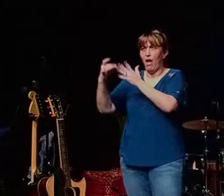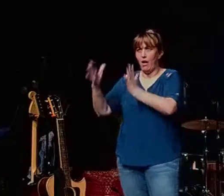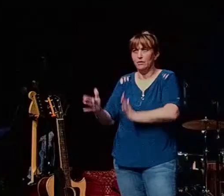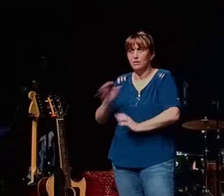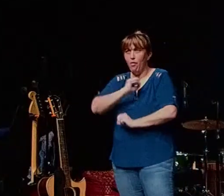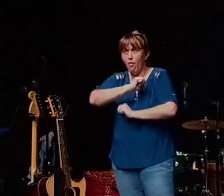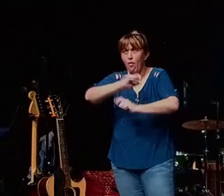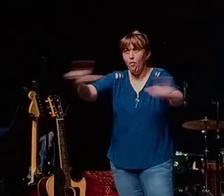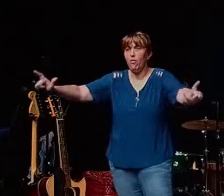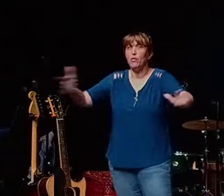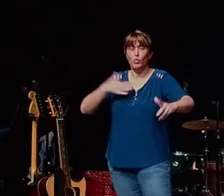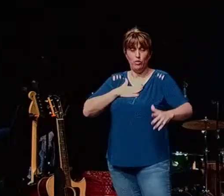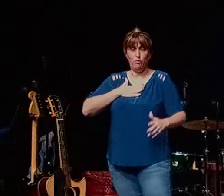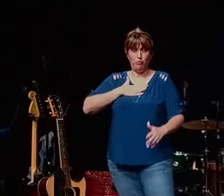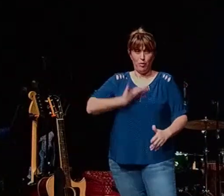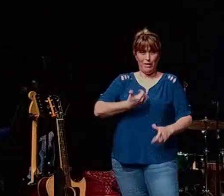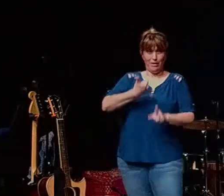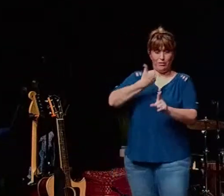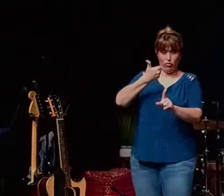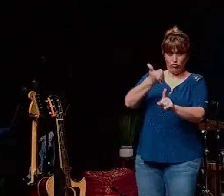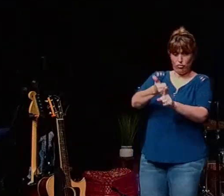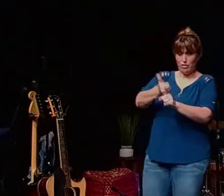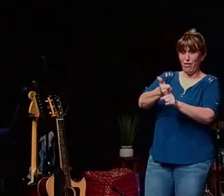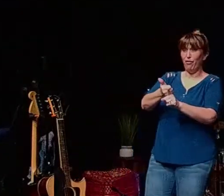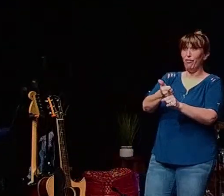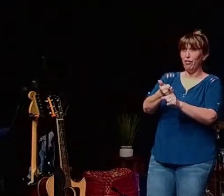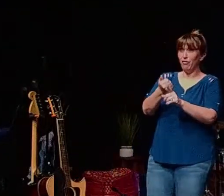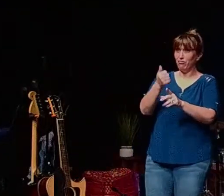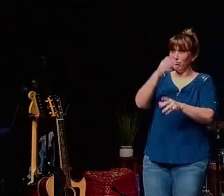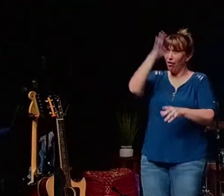will you allow yourself to be used by god